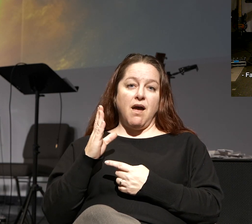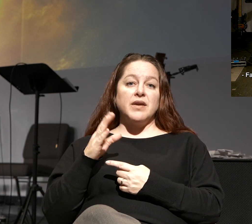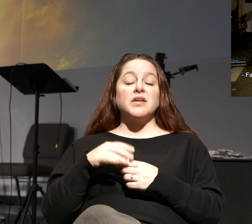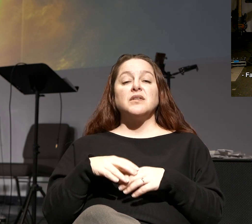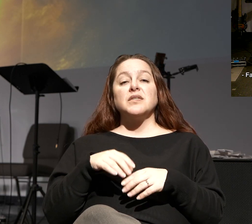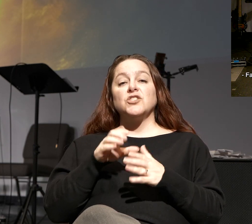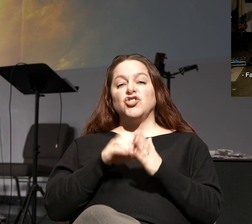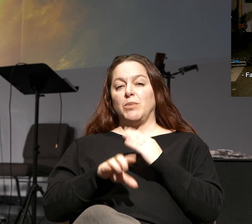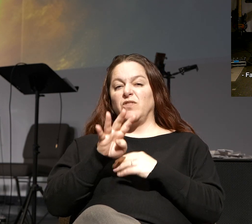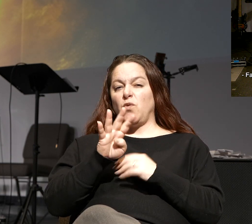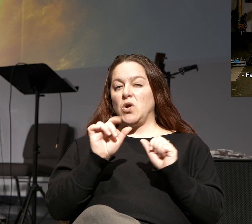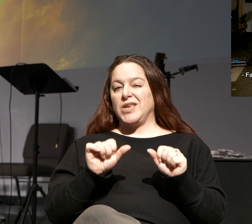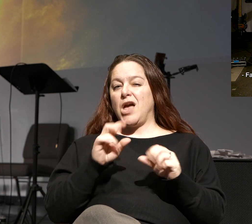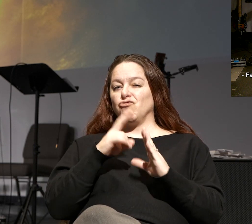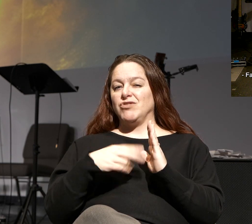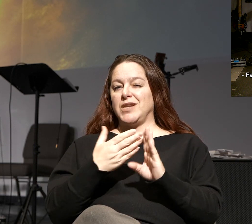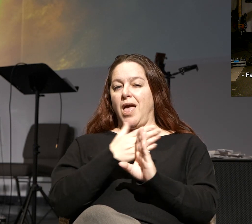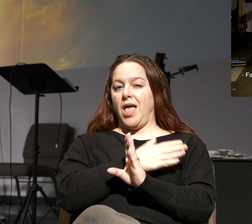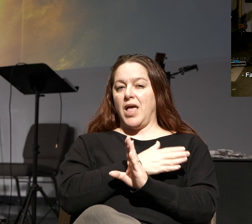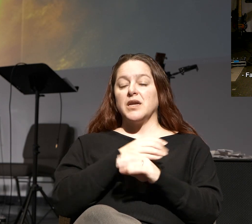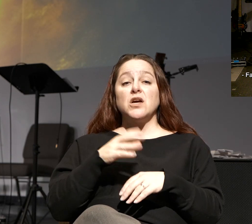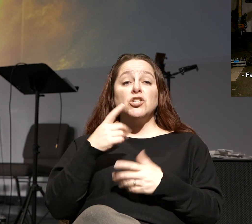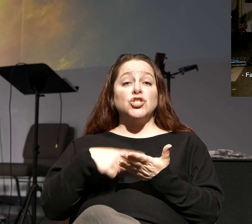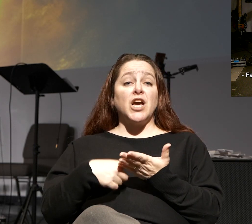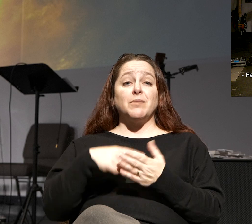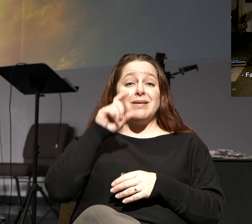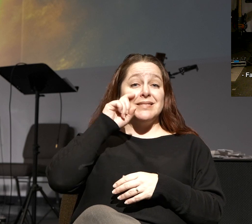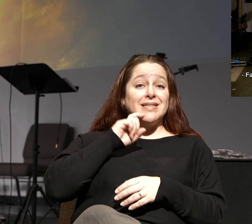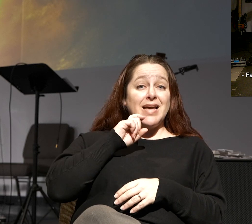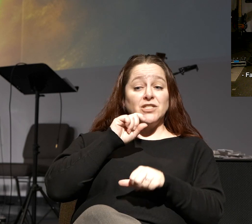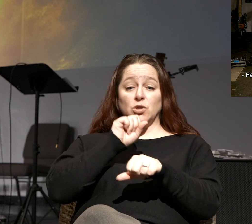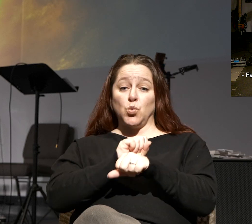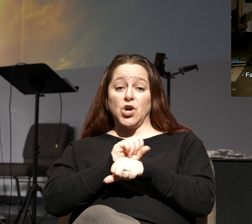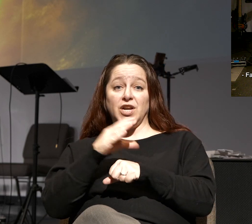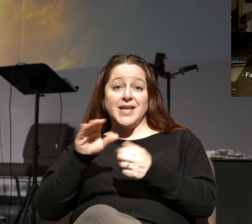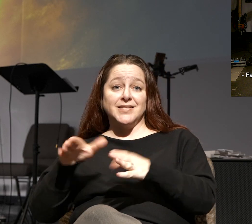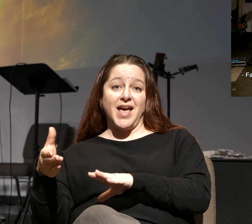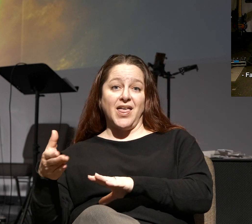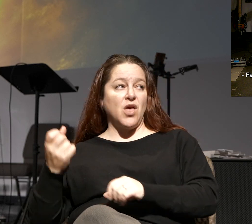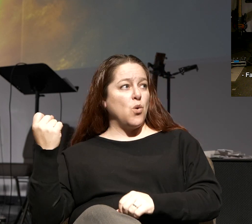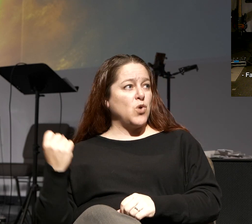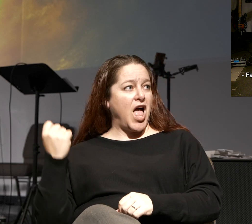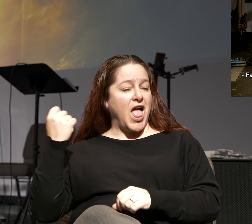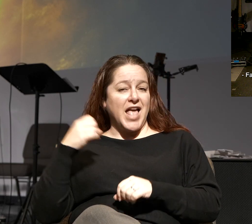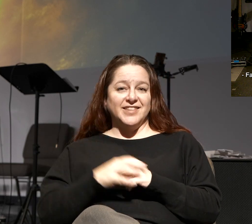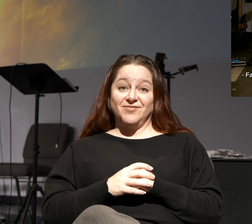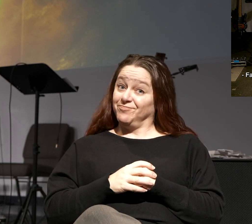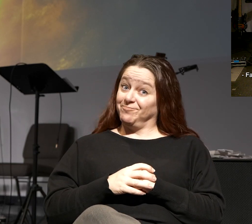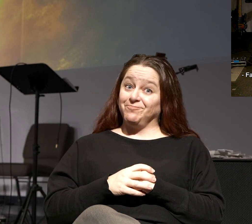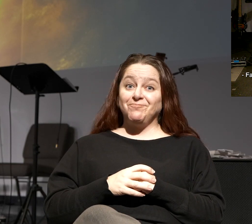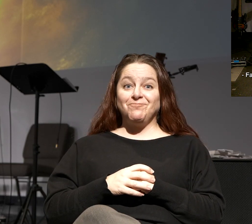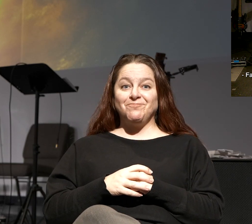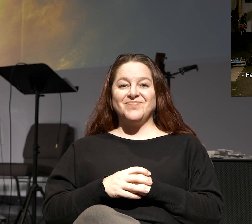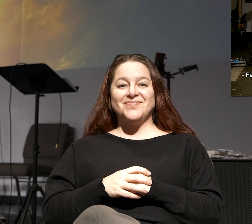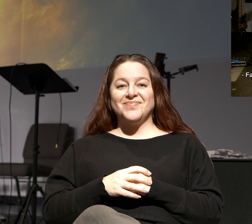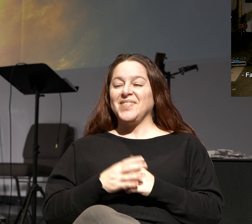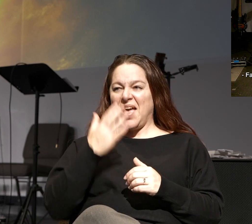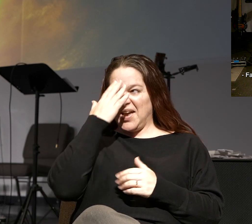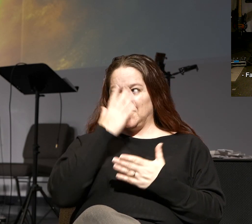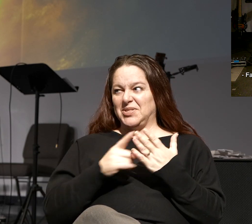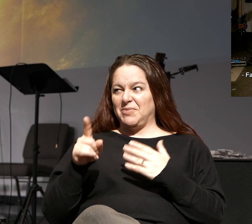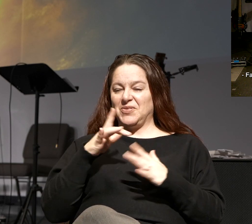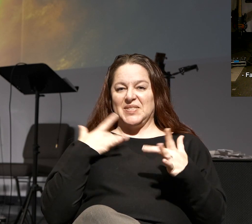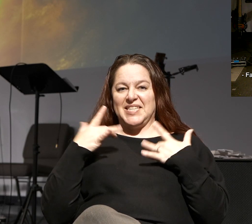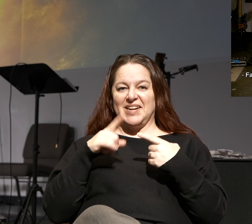can read ahead. I'm going to be talking about sex, work, and death. There we go. I knew some of you would get